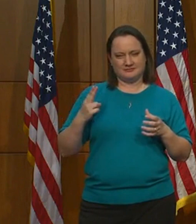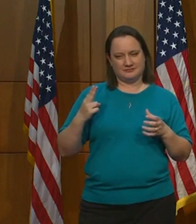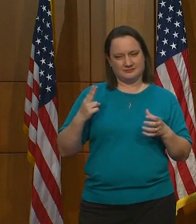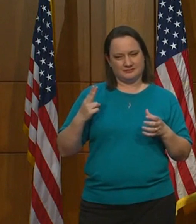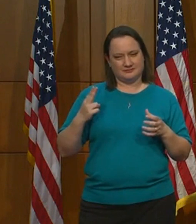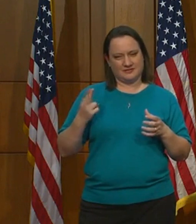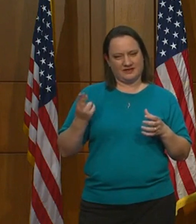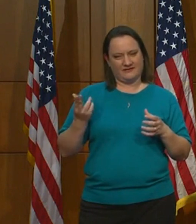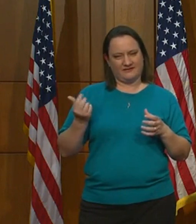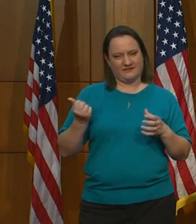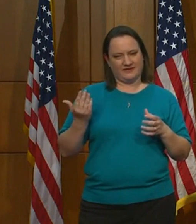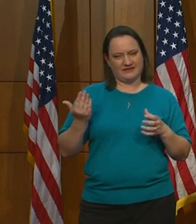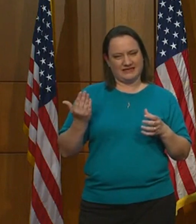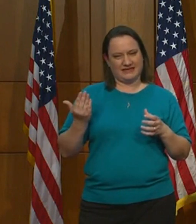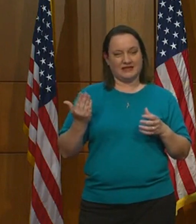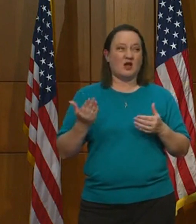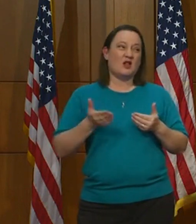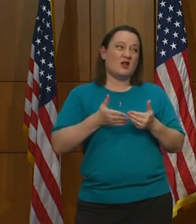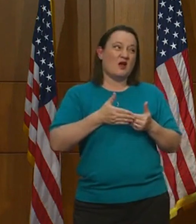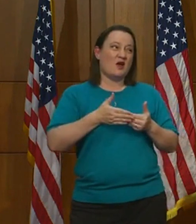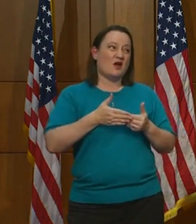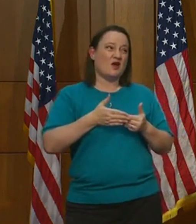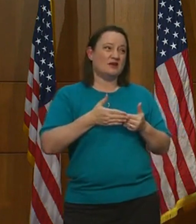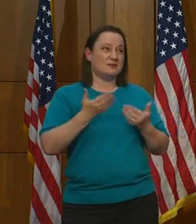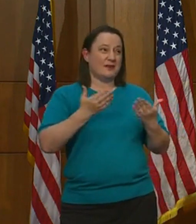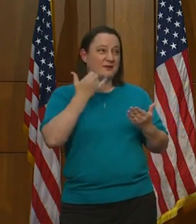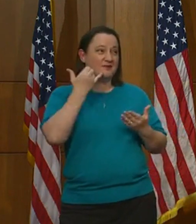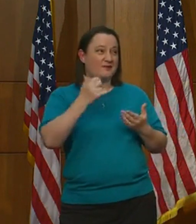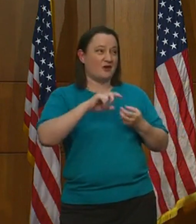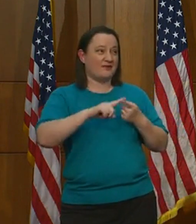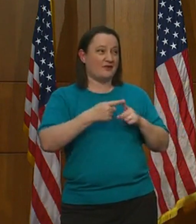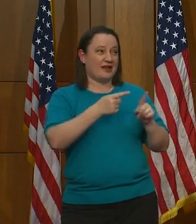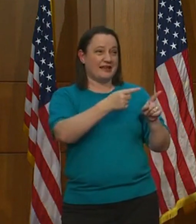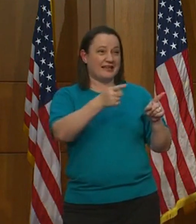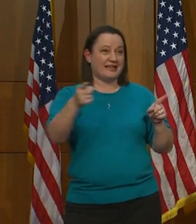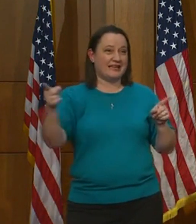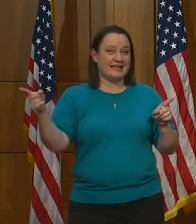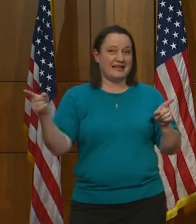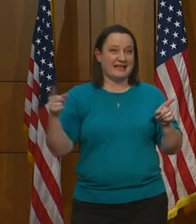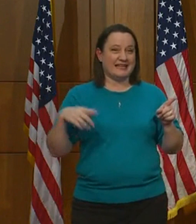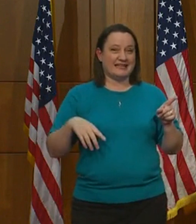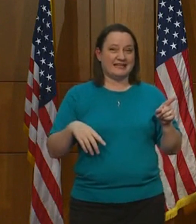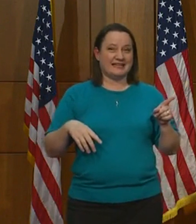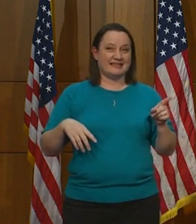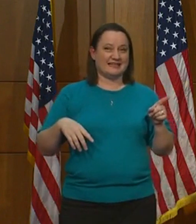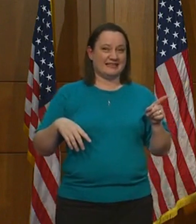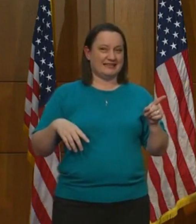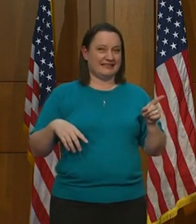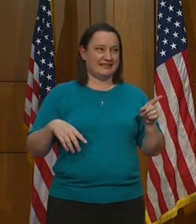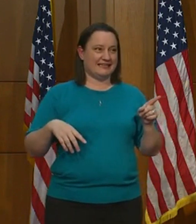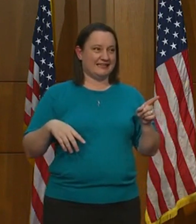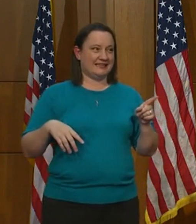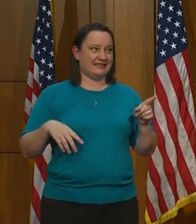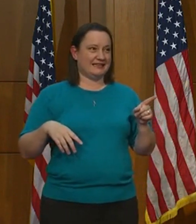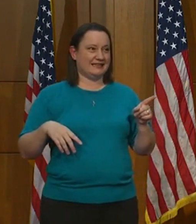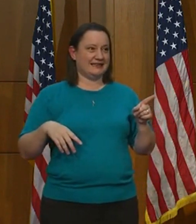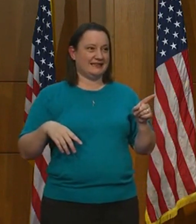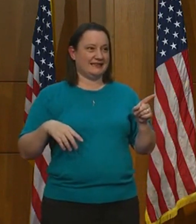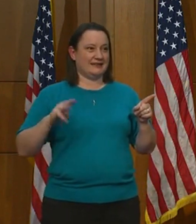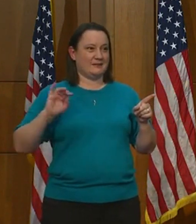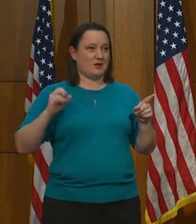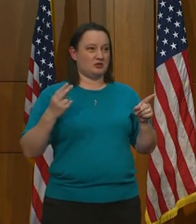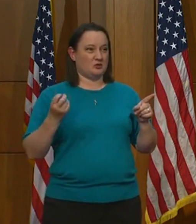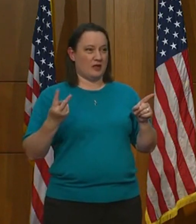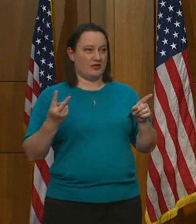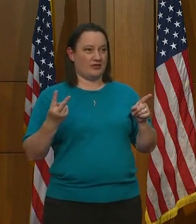March 15th. Close. You want to phone a friend? That's fine, if you'd like. Okay. start green. March